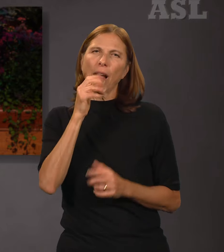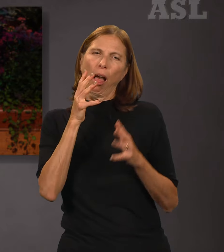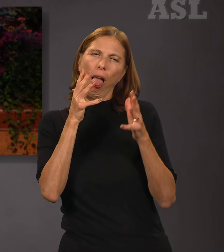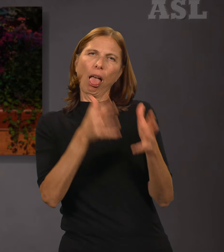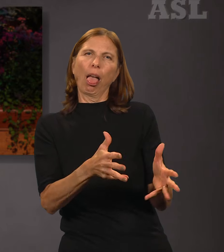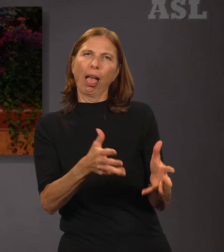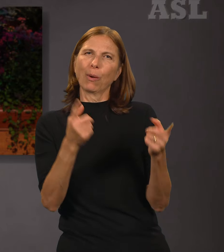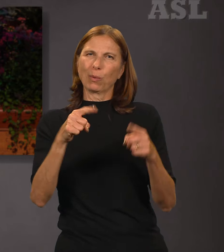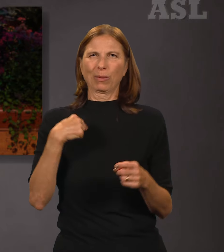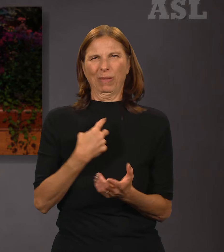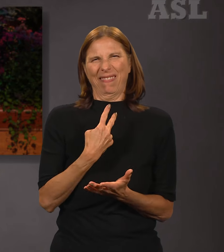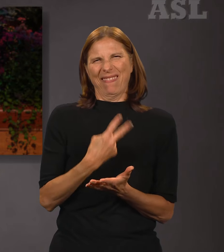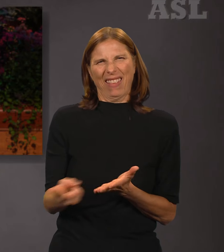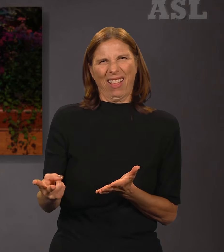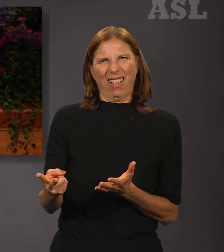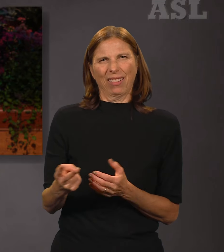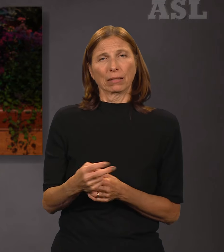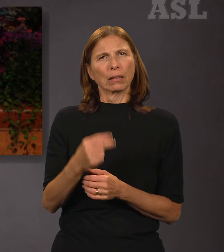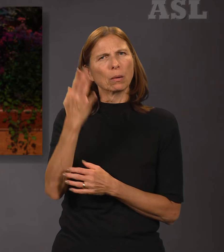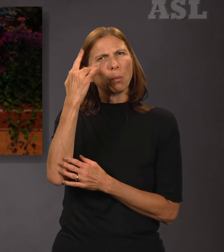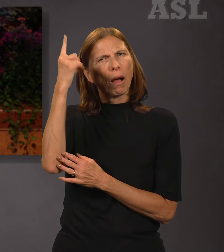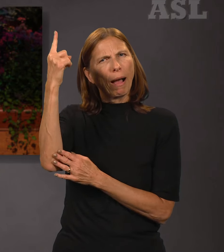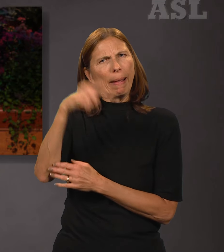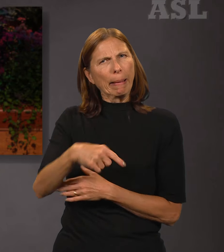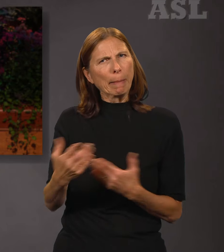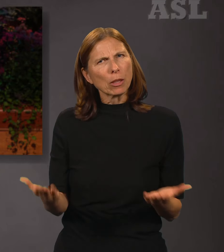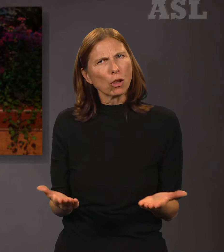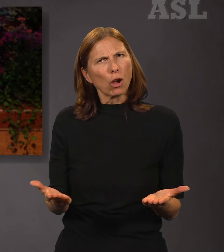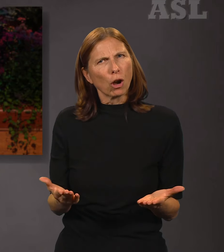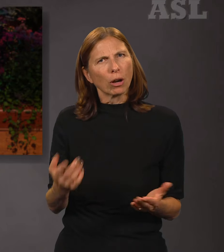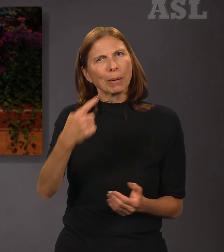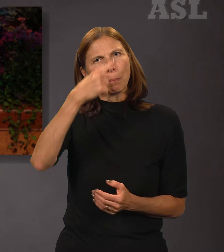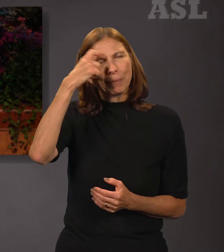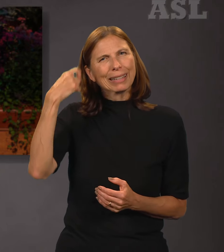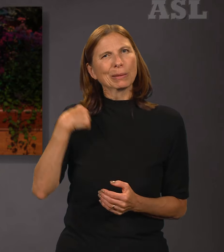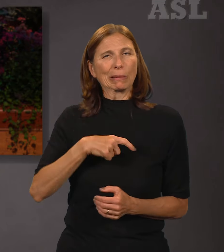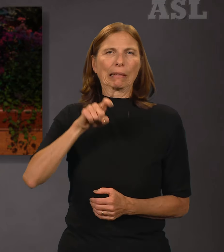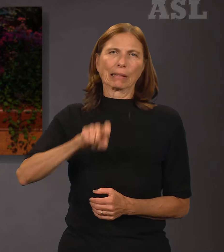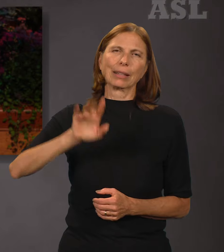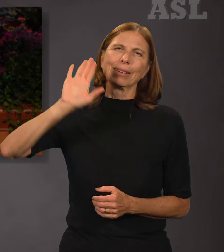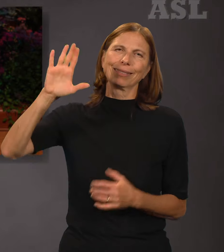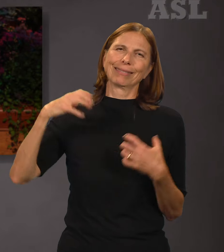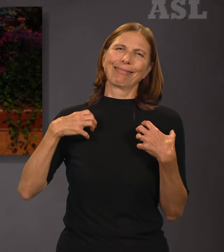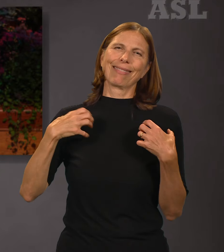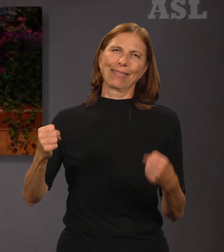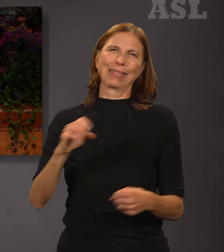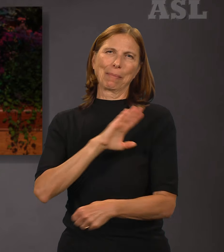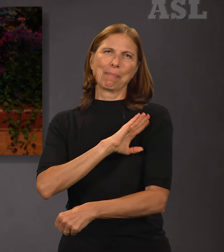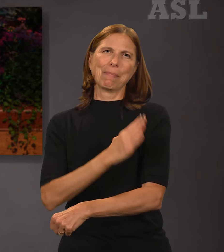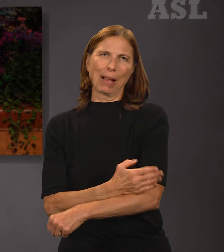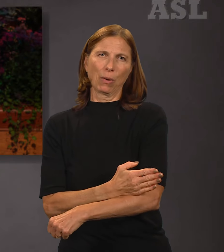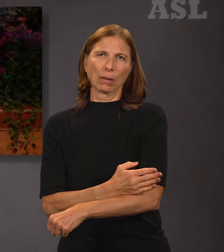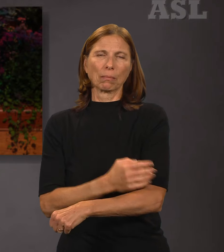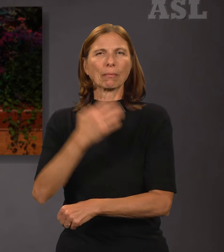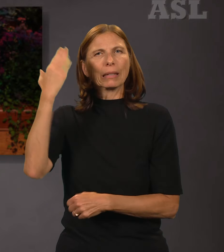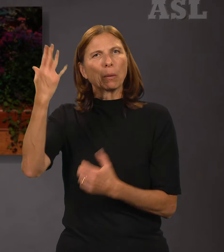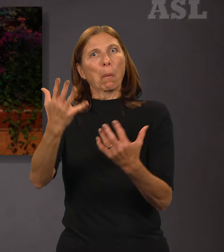Our need for healing and help is not a burden to Him, but the very reason He came. The Savior Himself